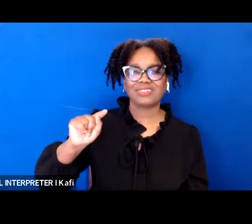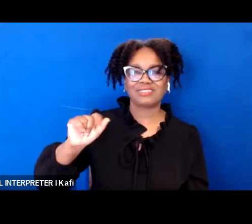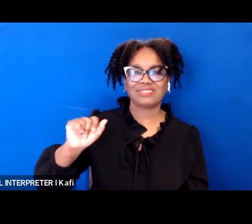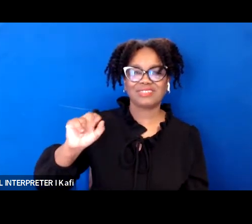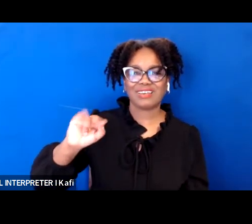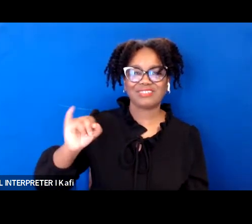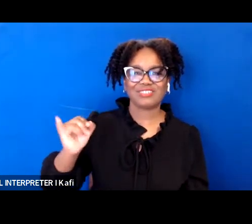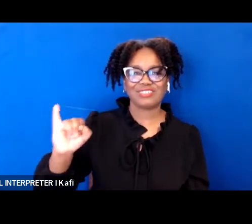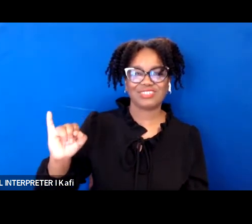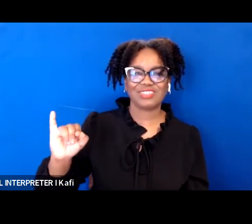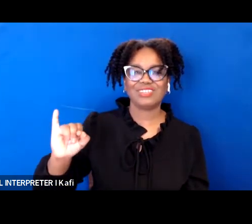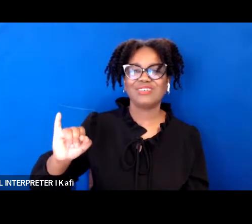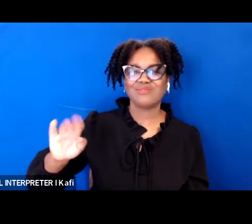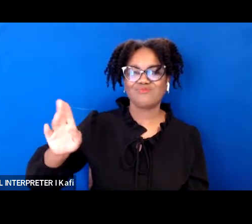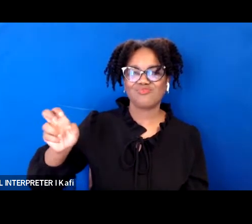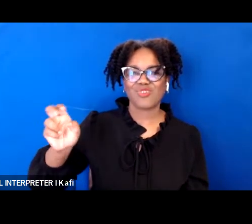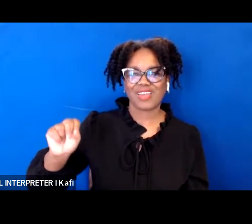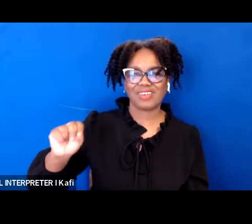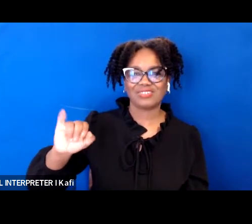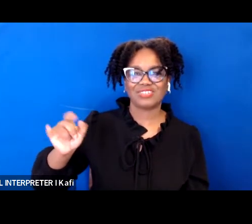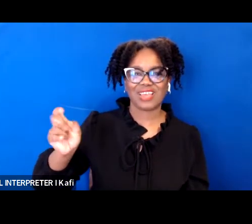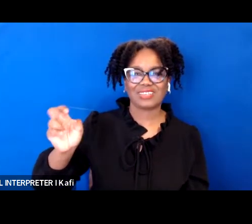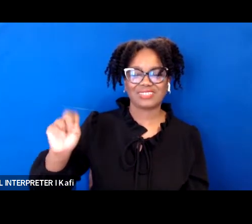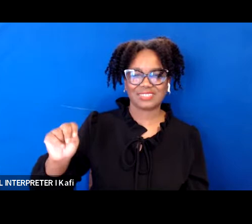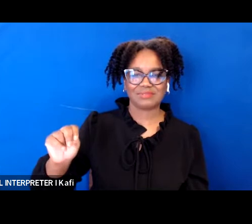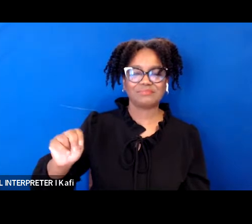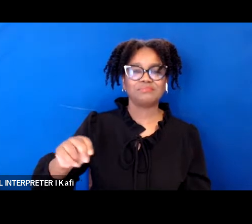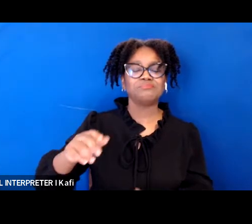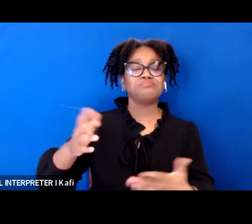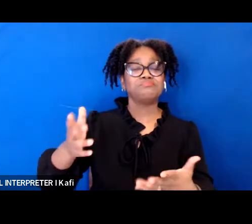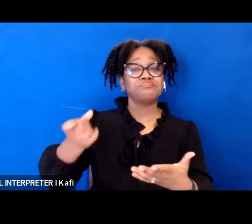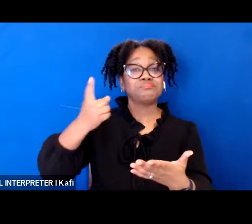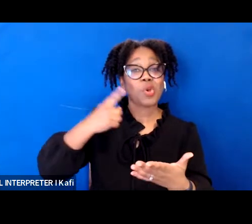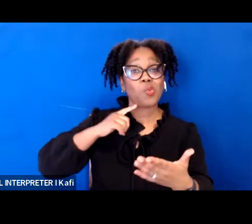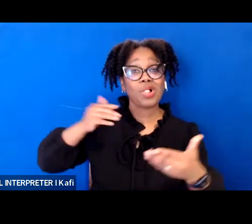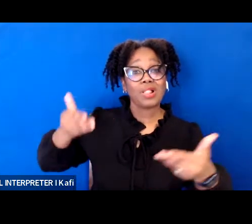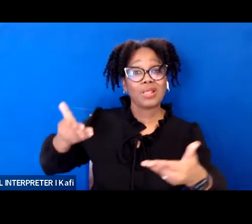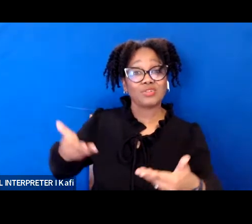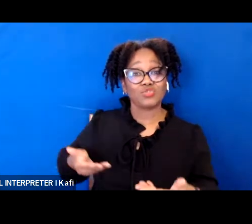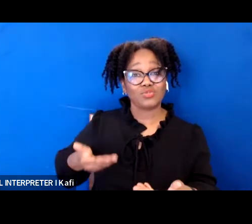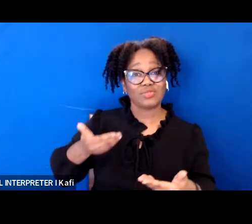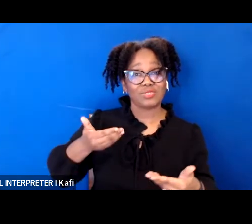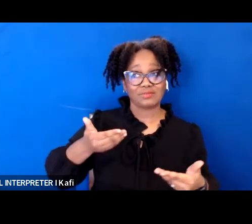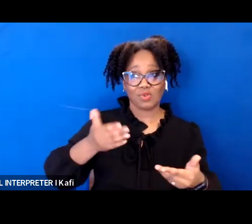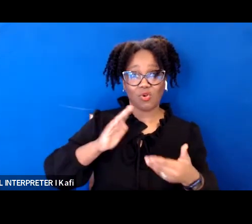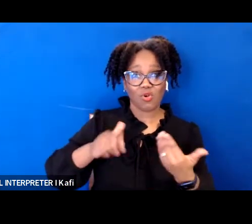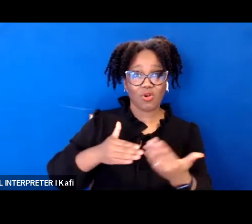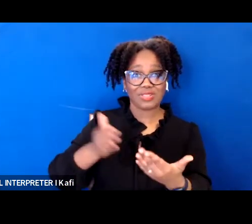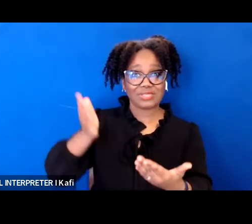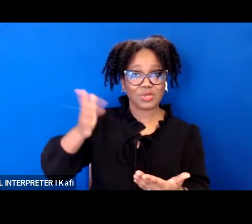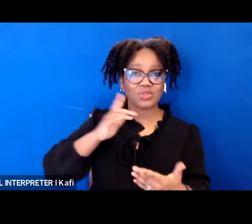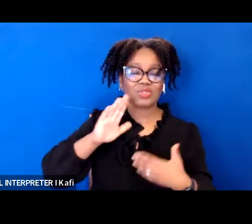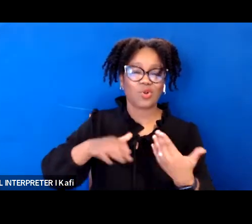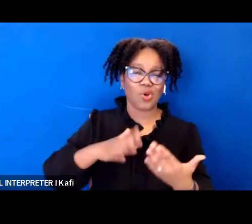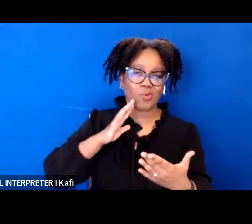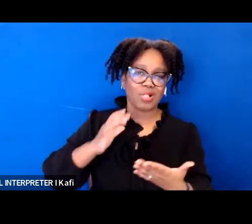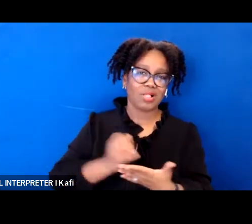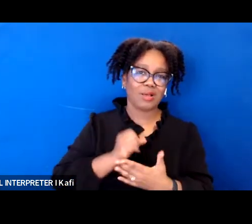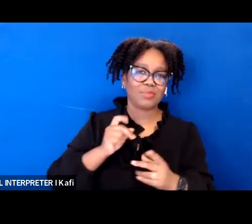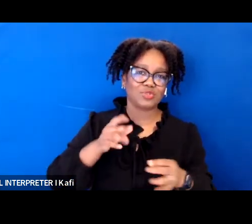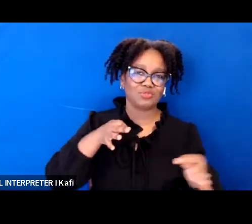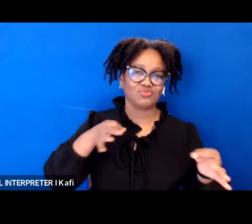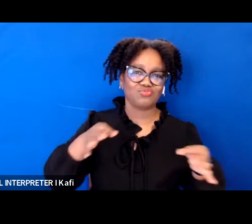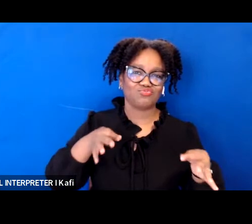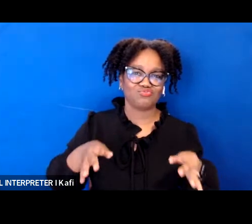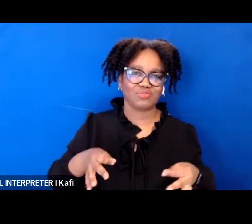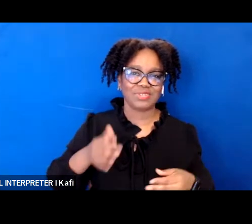myself and all the speakers will do so as well when when they step up to take the mic so my name is jaylen i am a